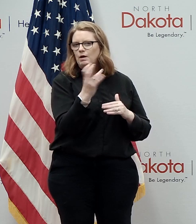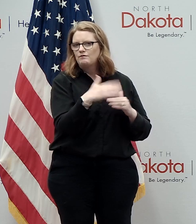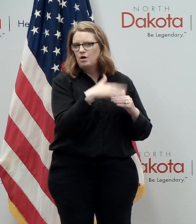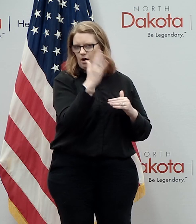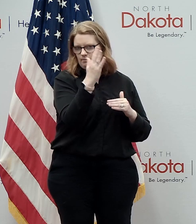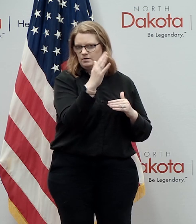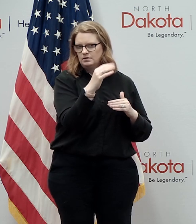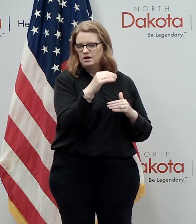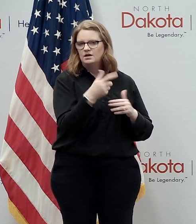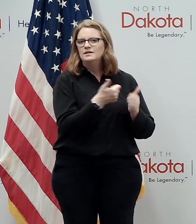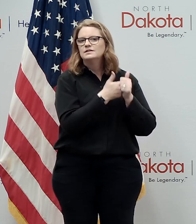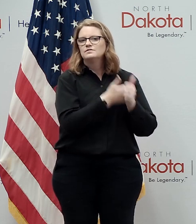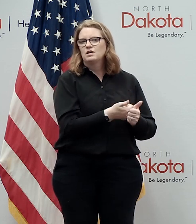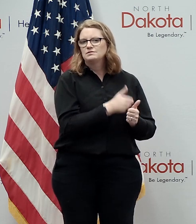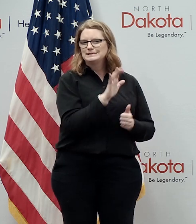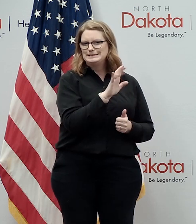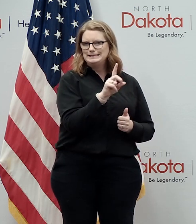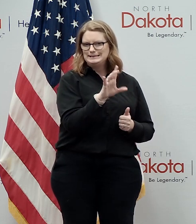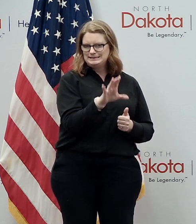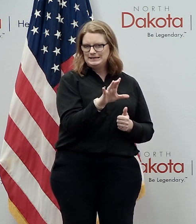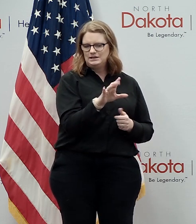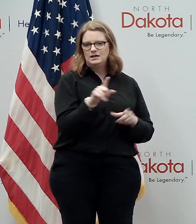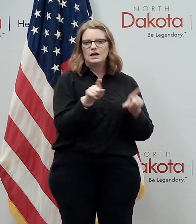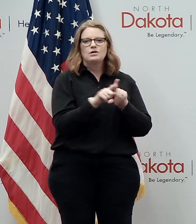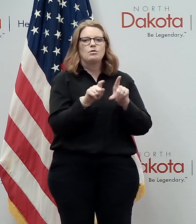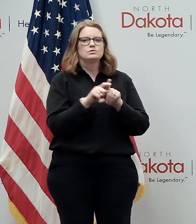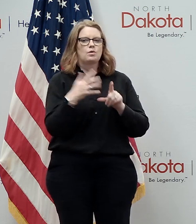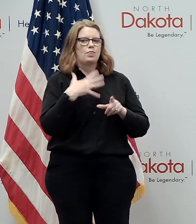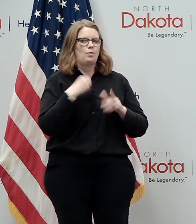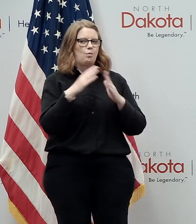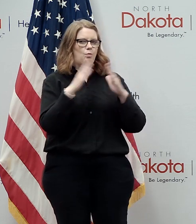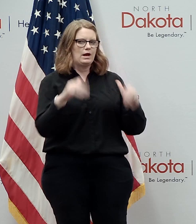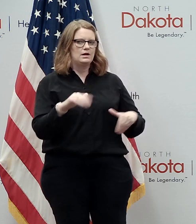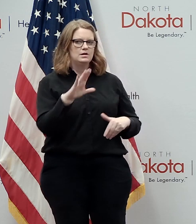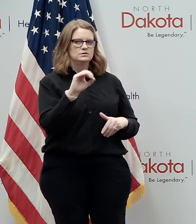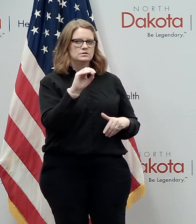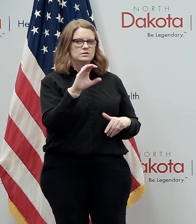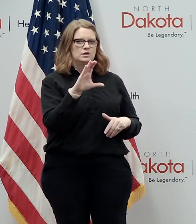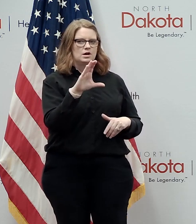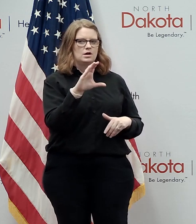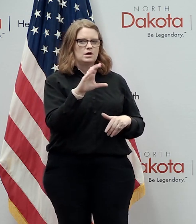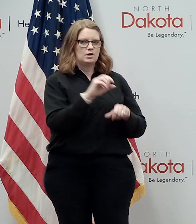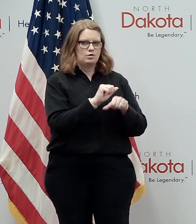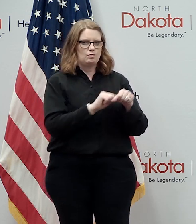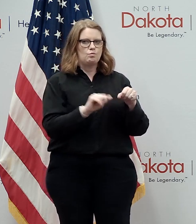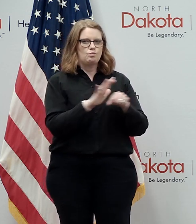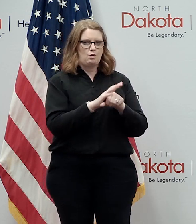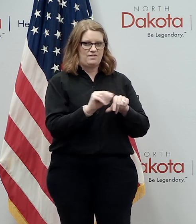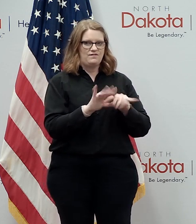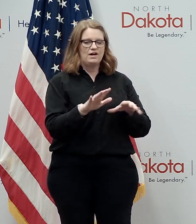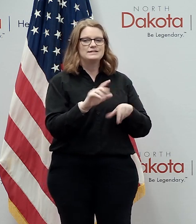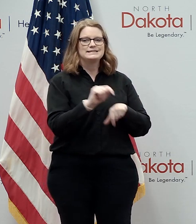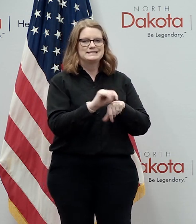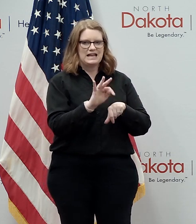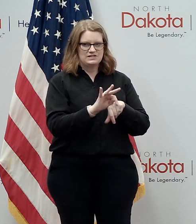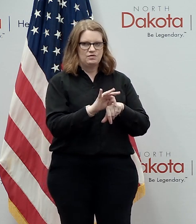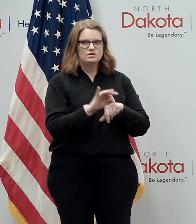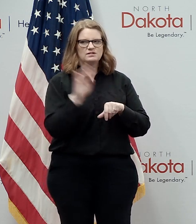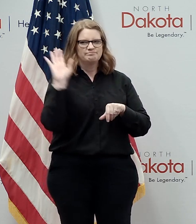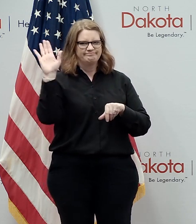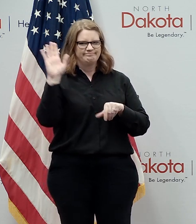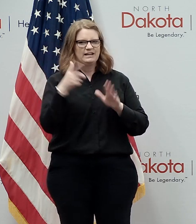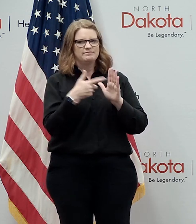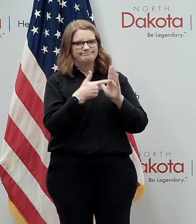the the cdc uh and the white house uh coronavirus task force and dr brooks call for more surveillance testing